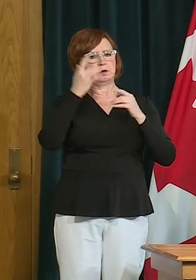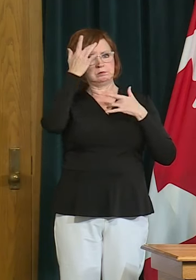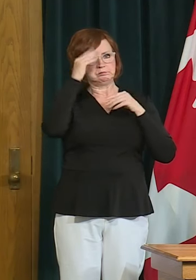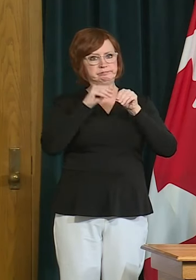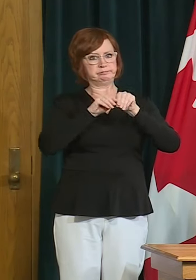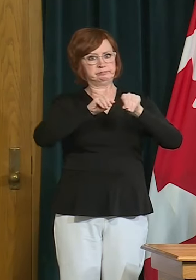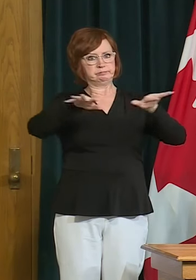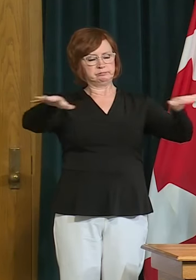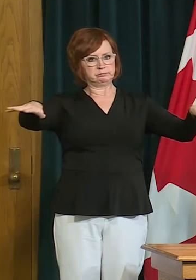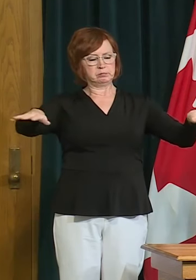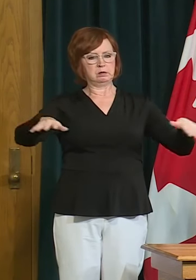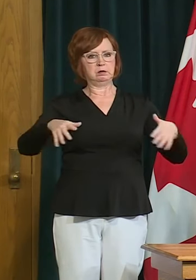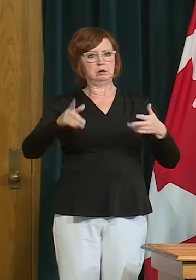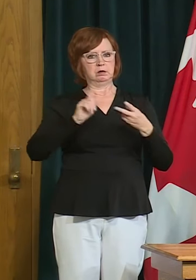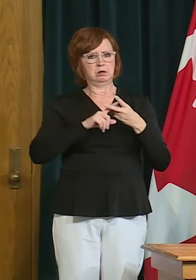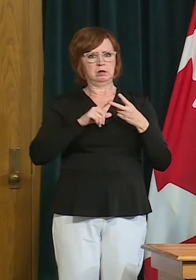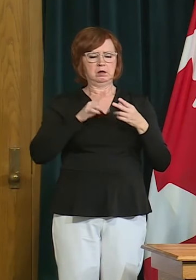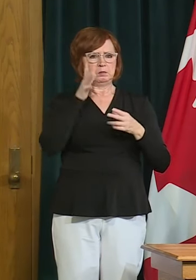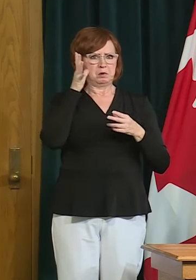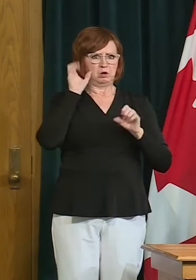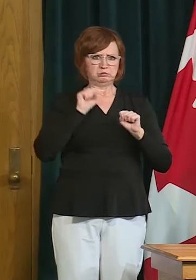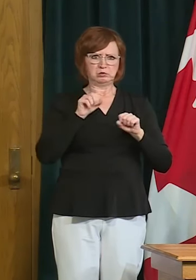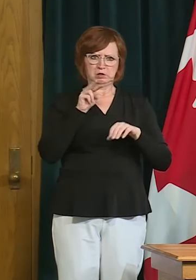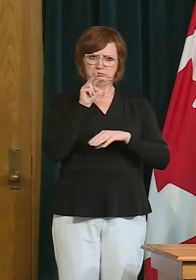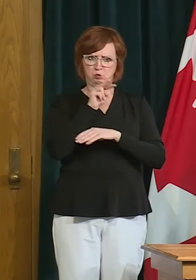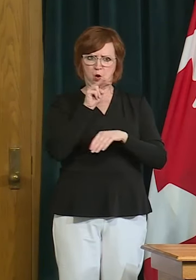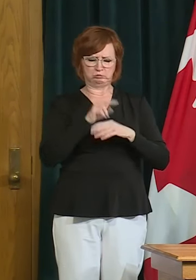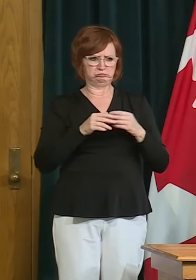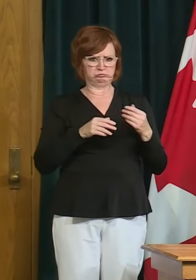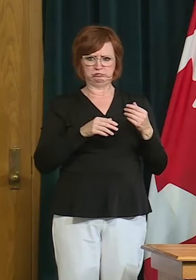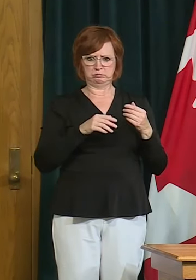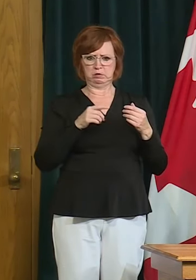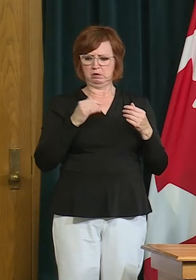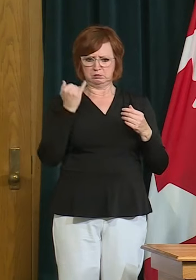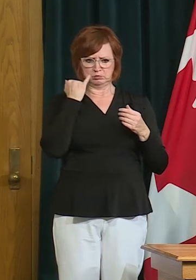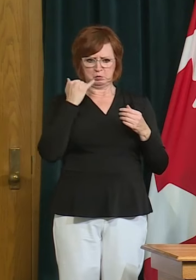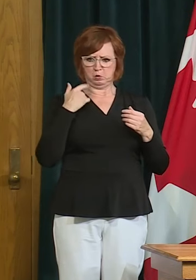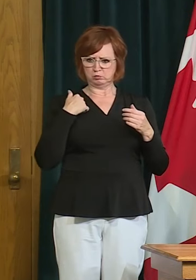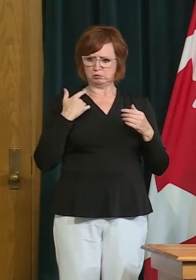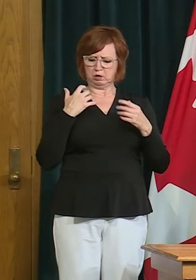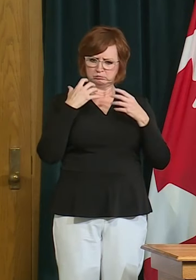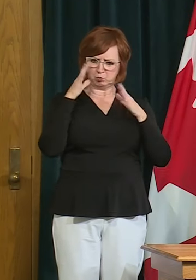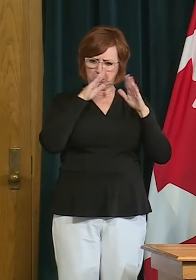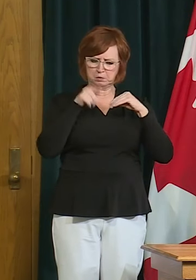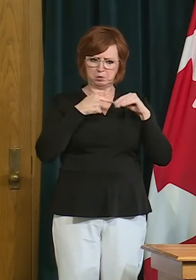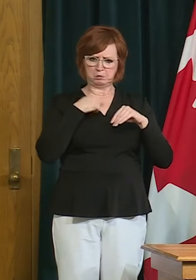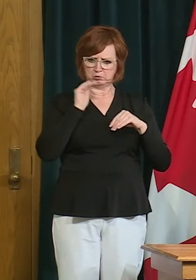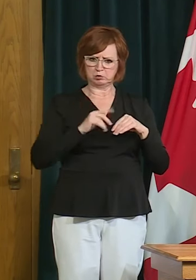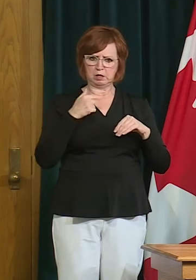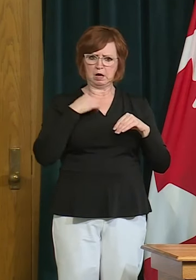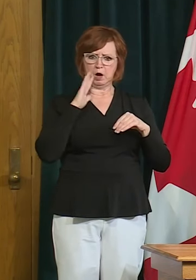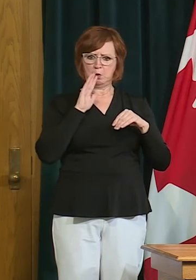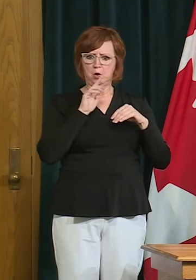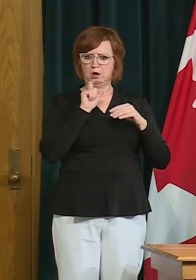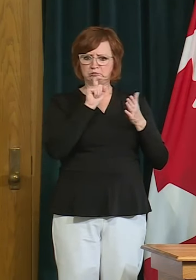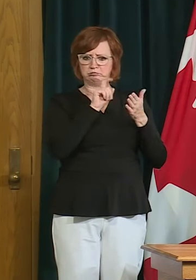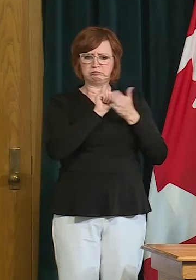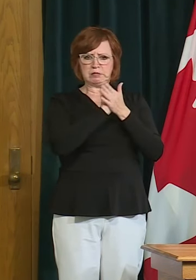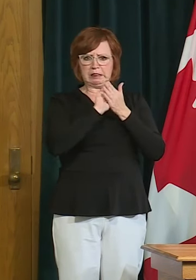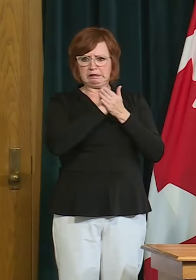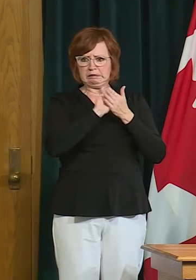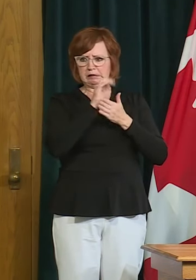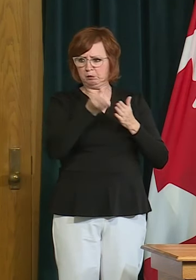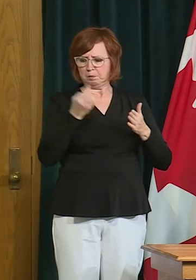so they can do these things as parents themselves they truly don't understand i get the messaging when we're seeing so few